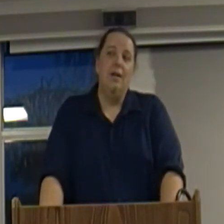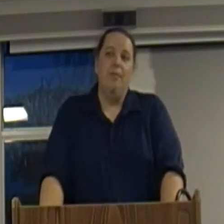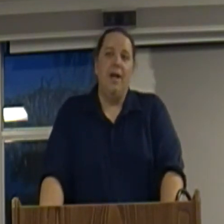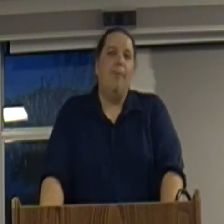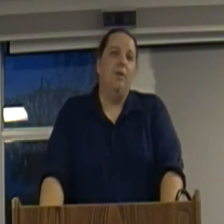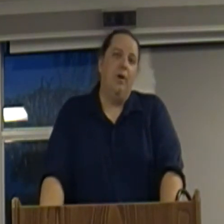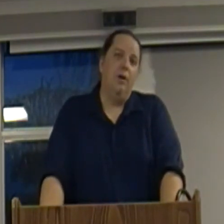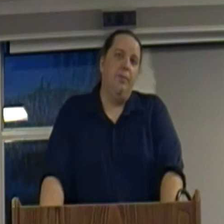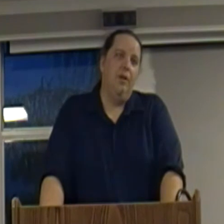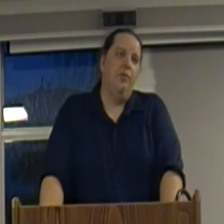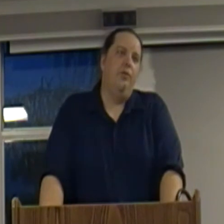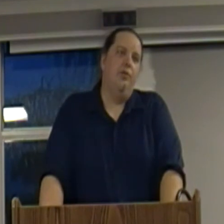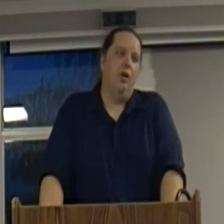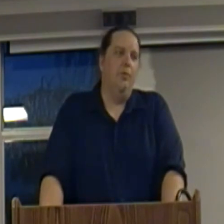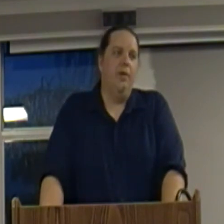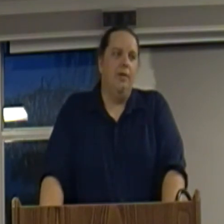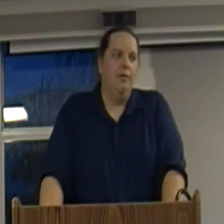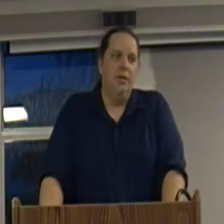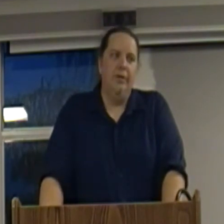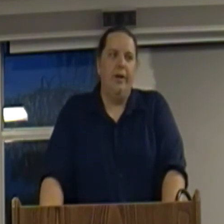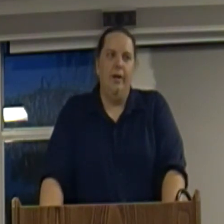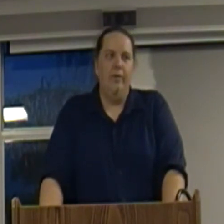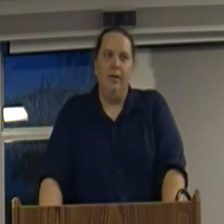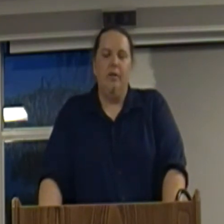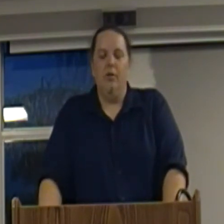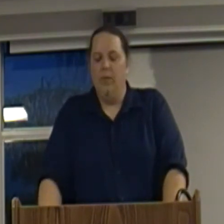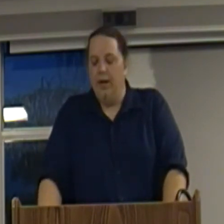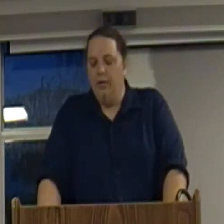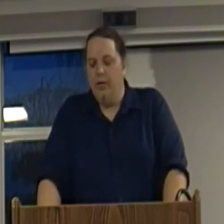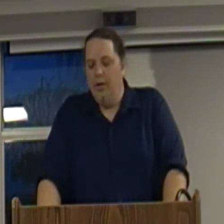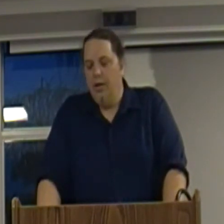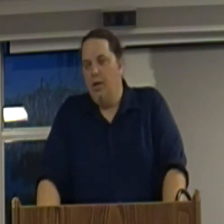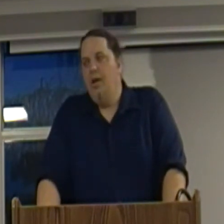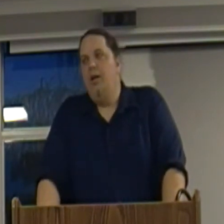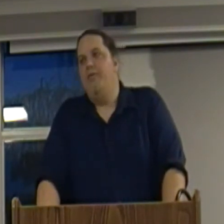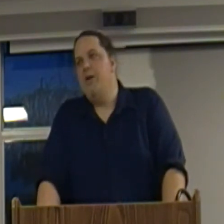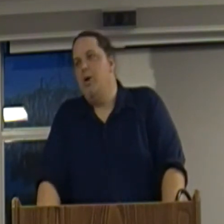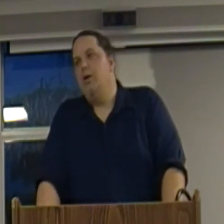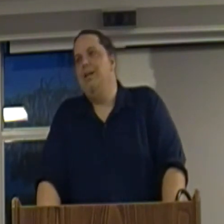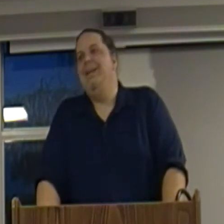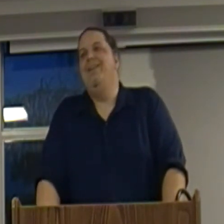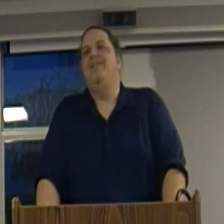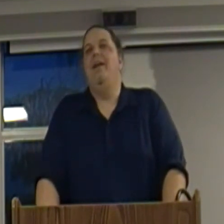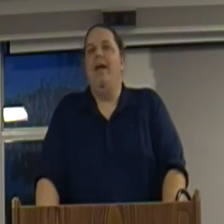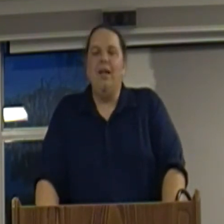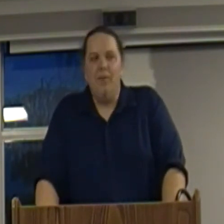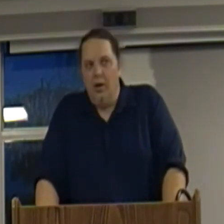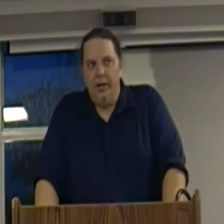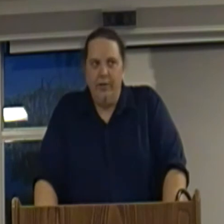monopoly market, because these are terms that libertarians like to throw around. And a free market is any market